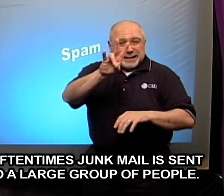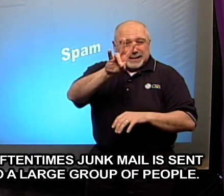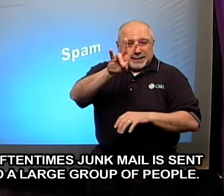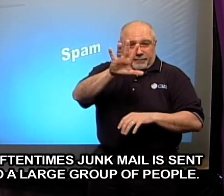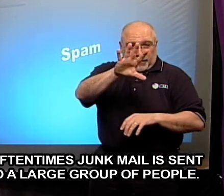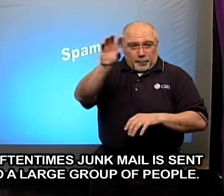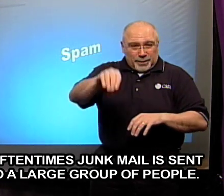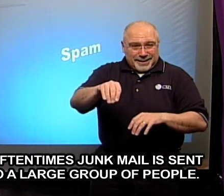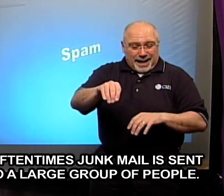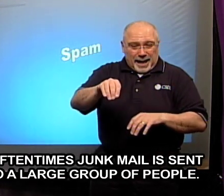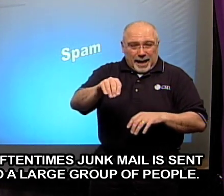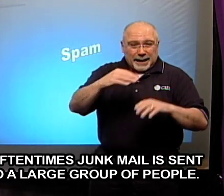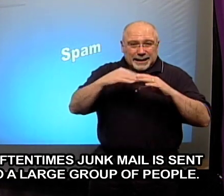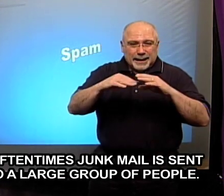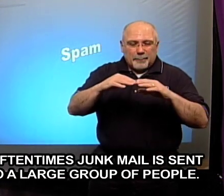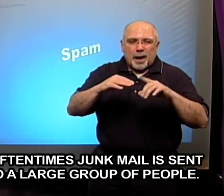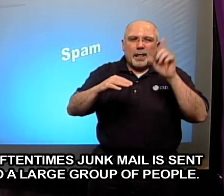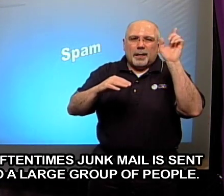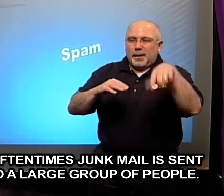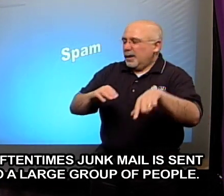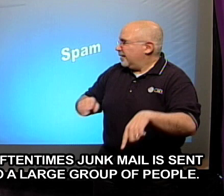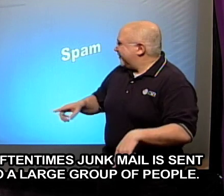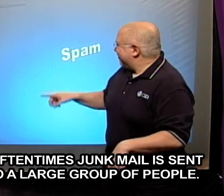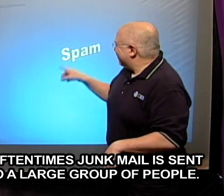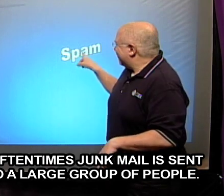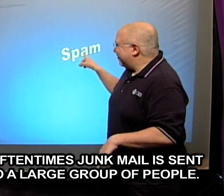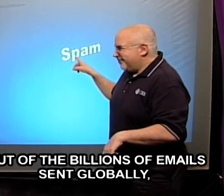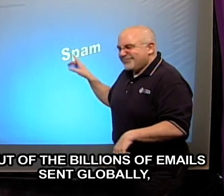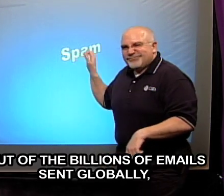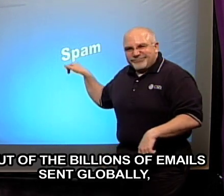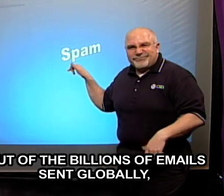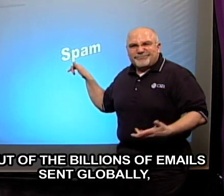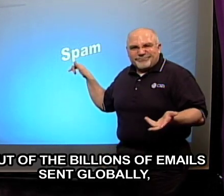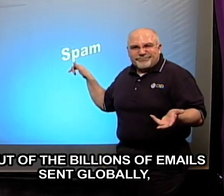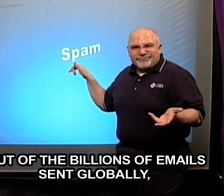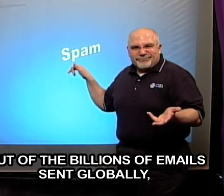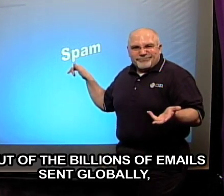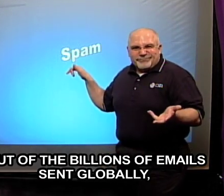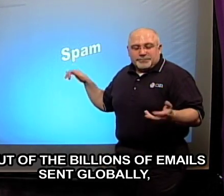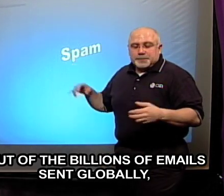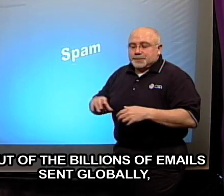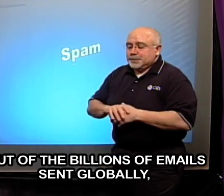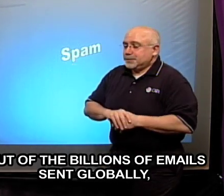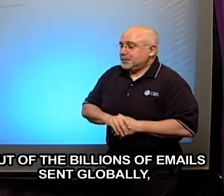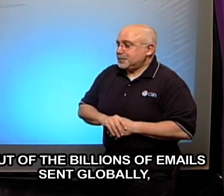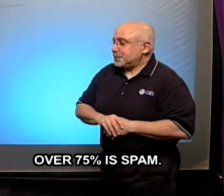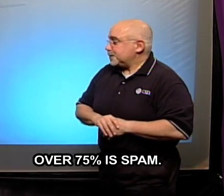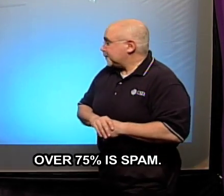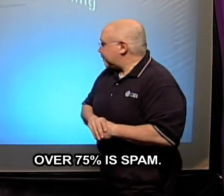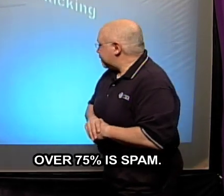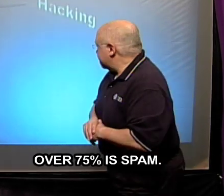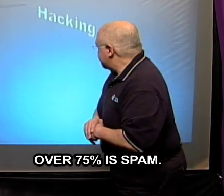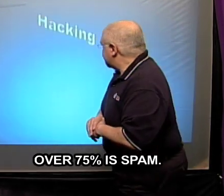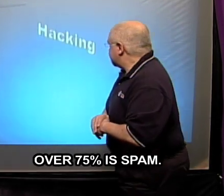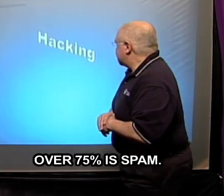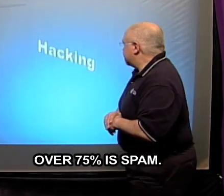oftentimes junk mail is sent to a large group of people out of the billions of emails sent globally over seventy-five percent spam